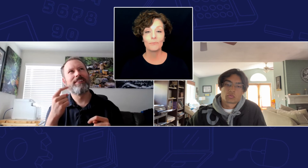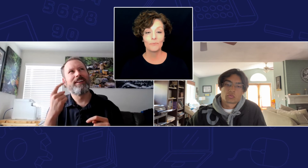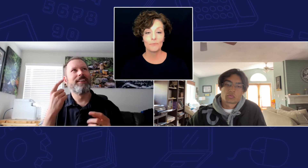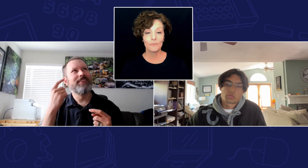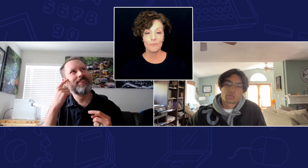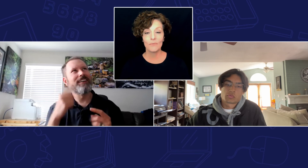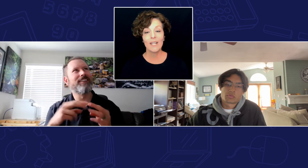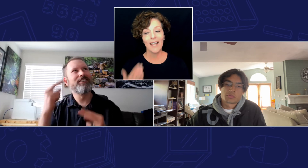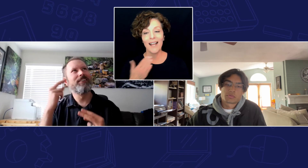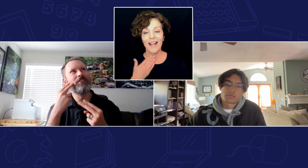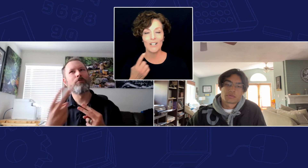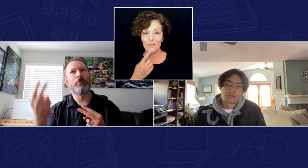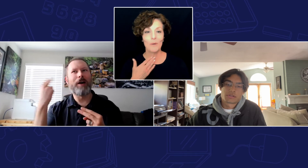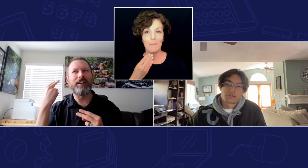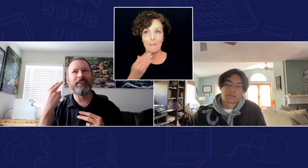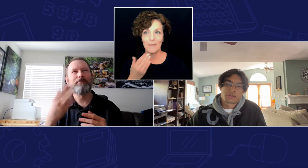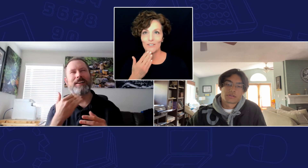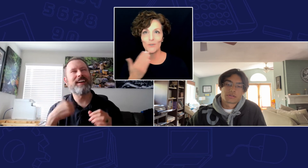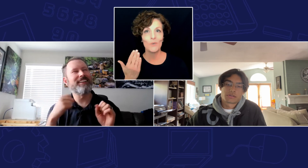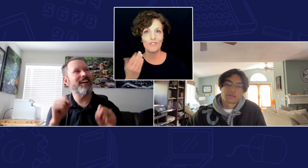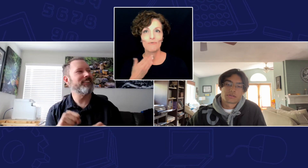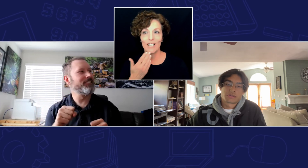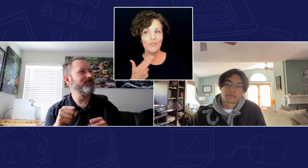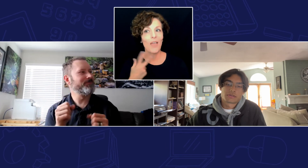i'll do my best to try to think back and remember